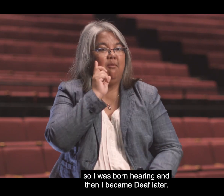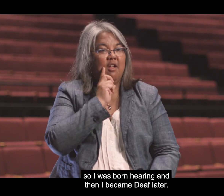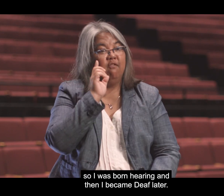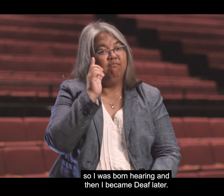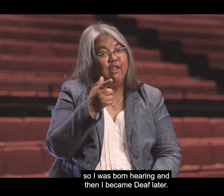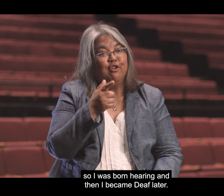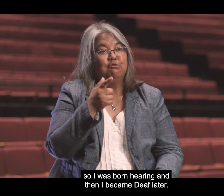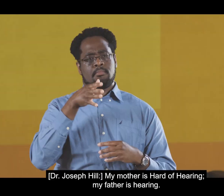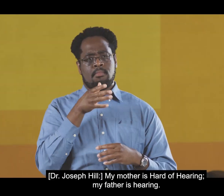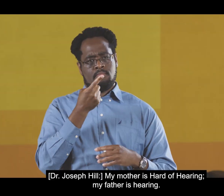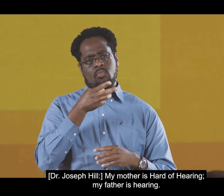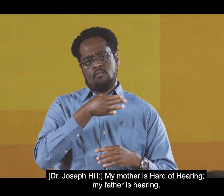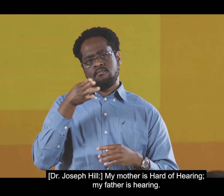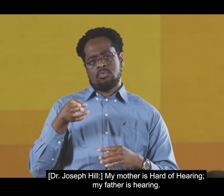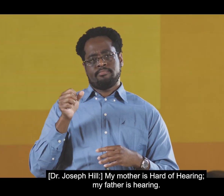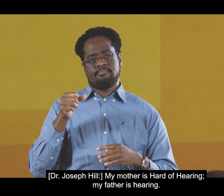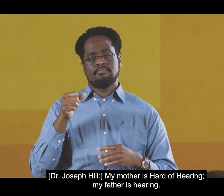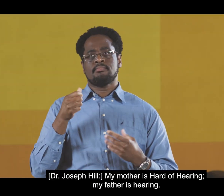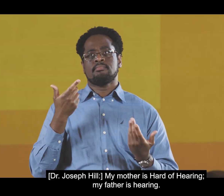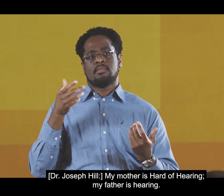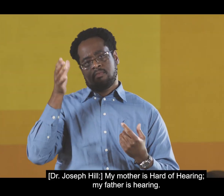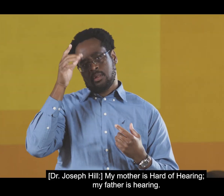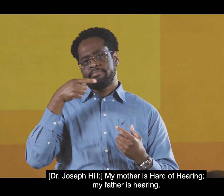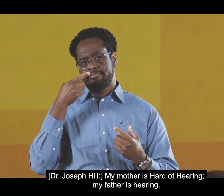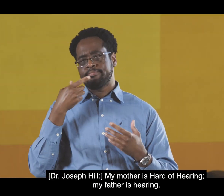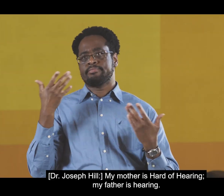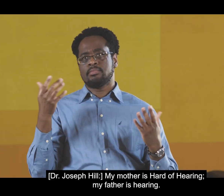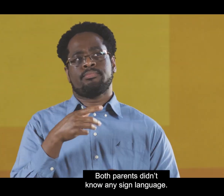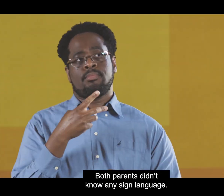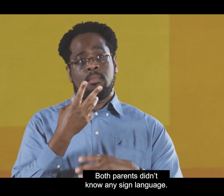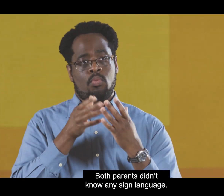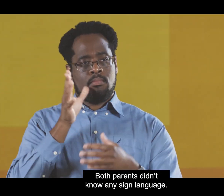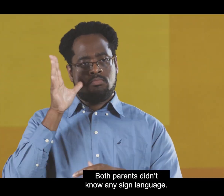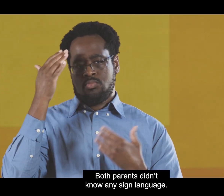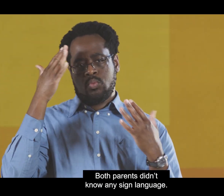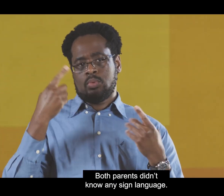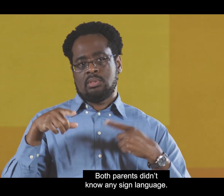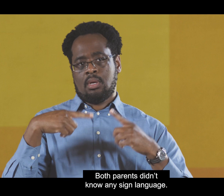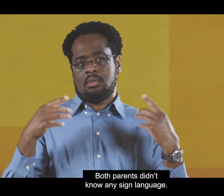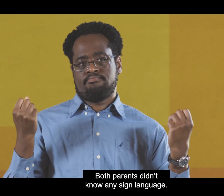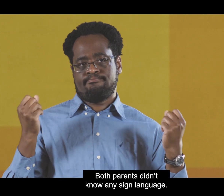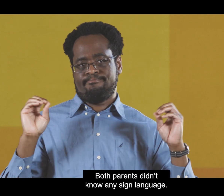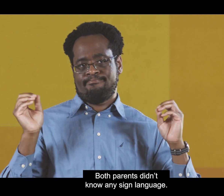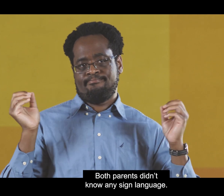deaf later. My mother is hard of hearing. My father is hearing. Both parents didn't know any sign language.